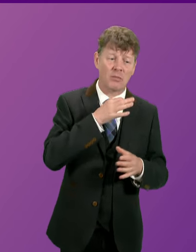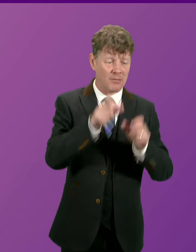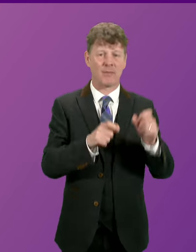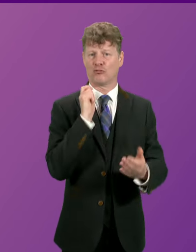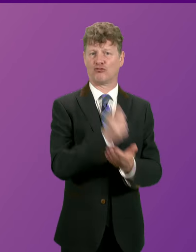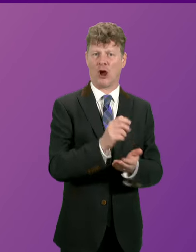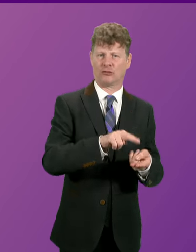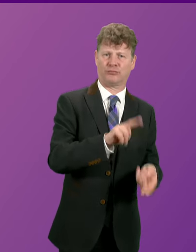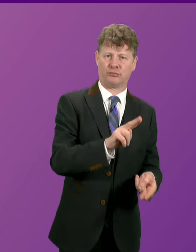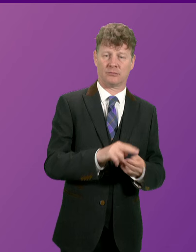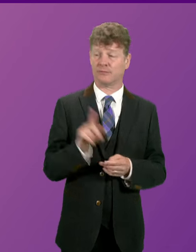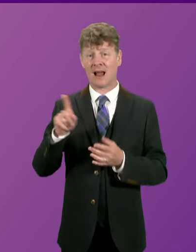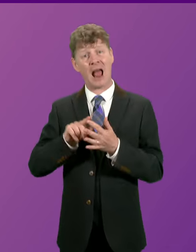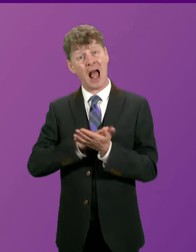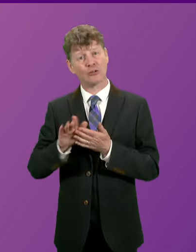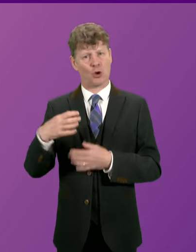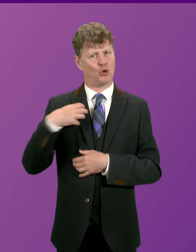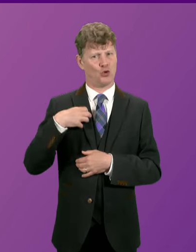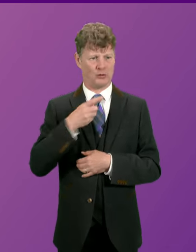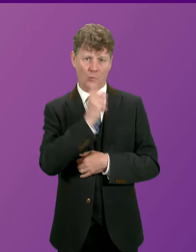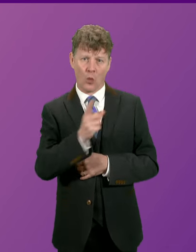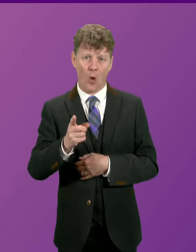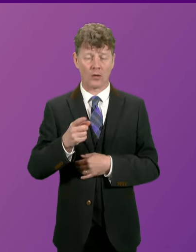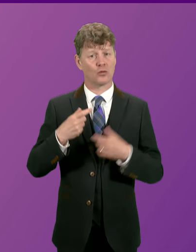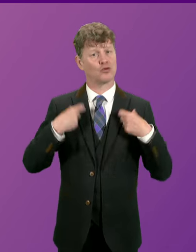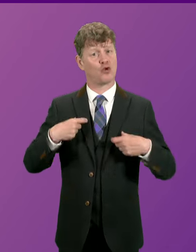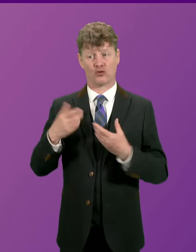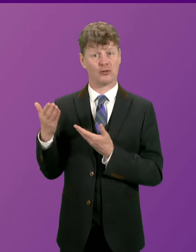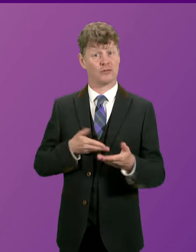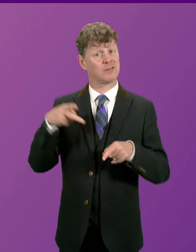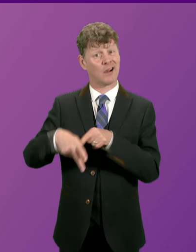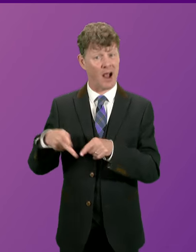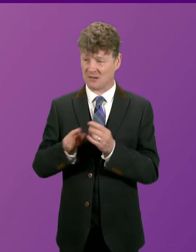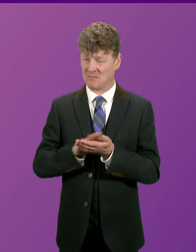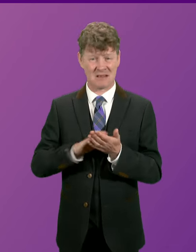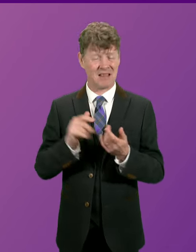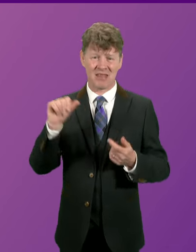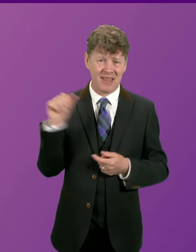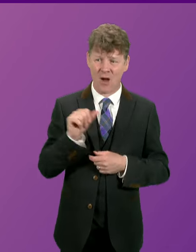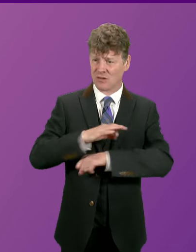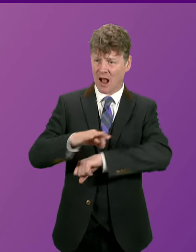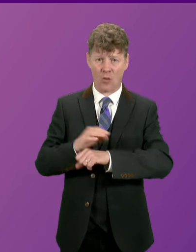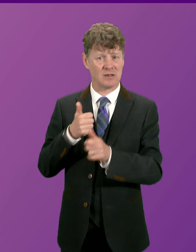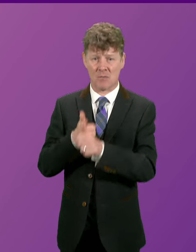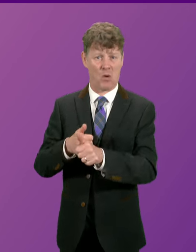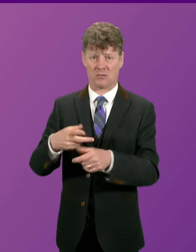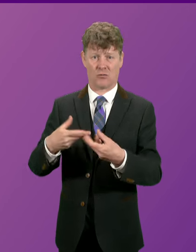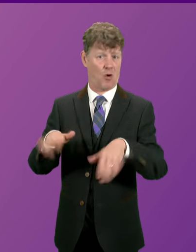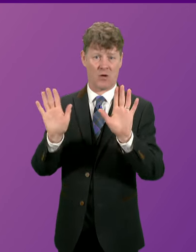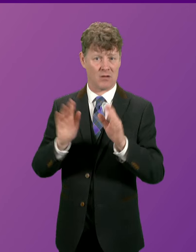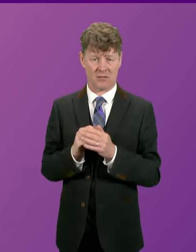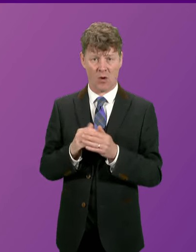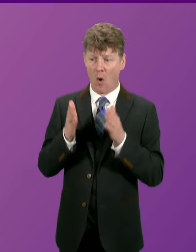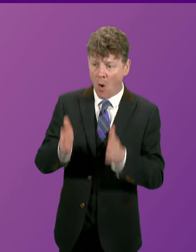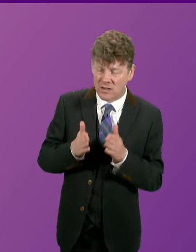Edinburgh, unions have warned that social care cuts will mean, in their words, thousands of hours of support will be cut. Hospitals, care